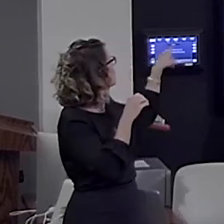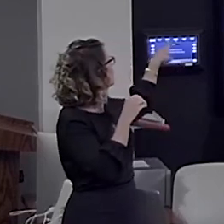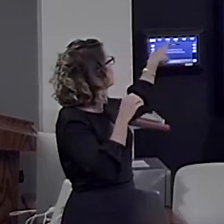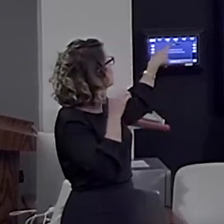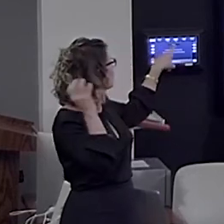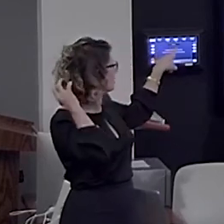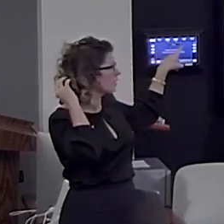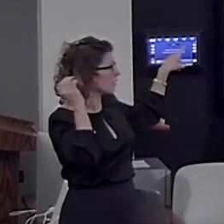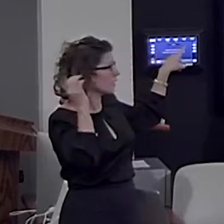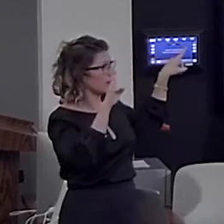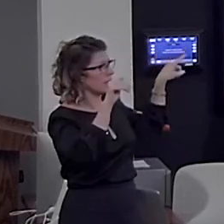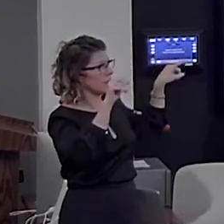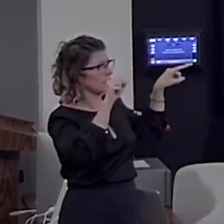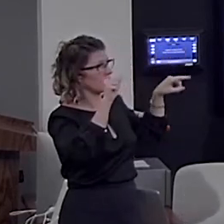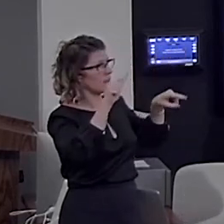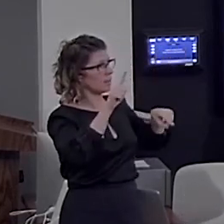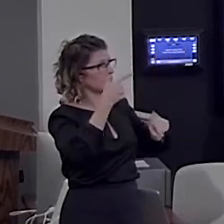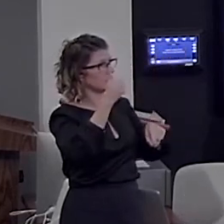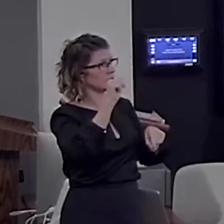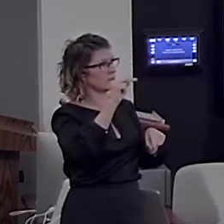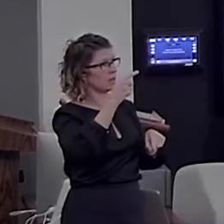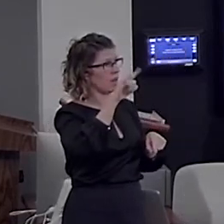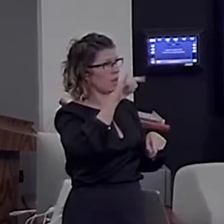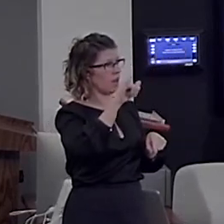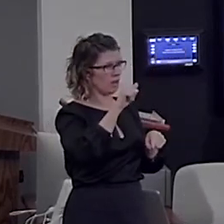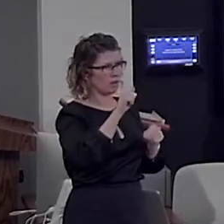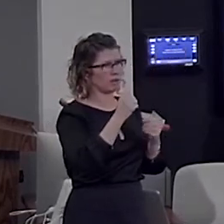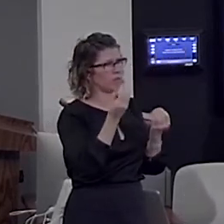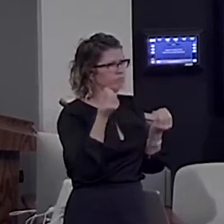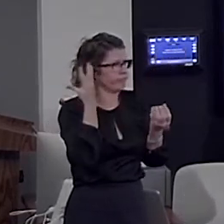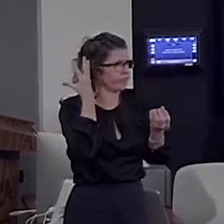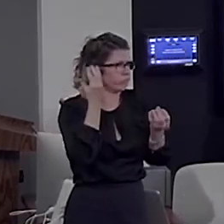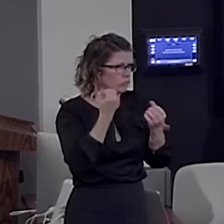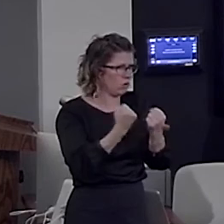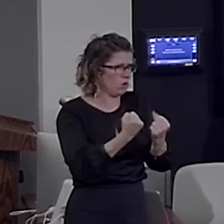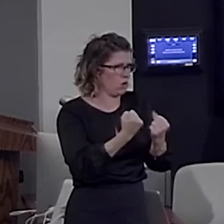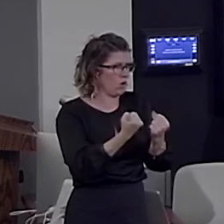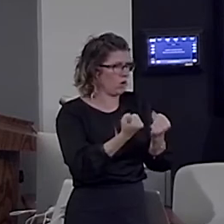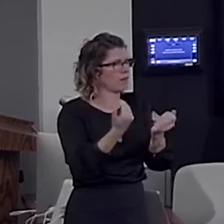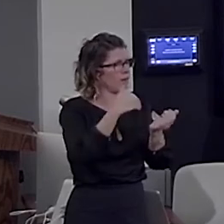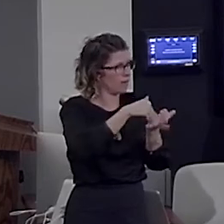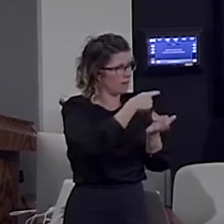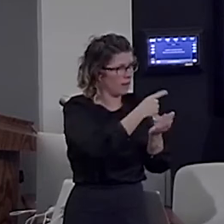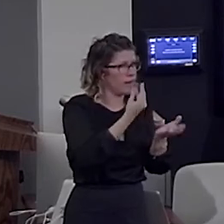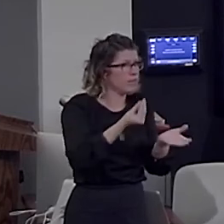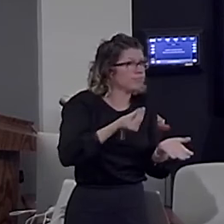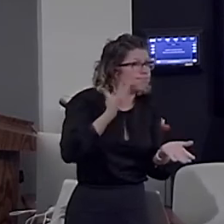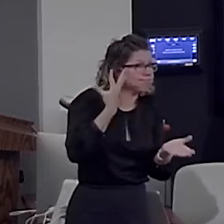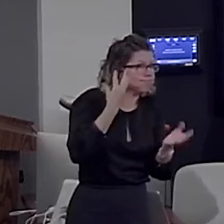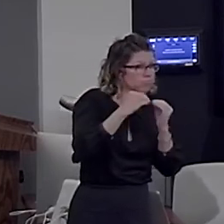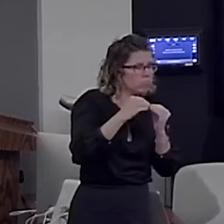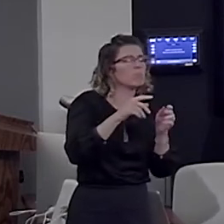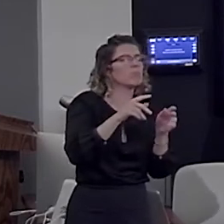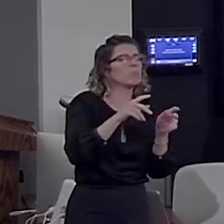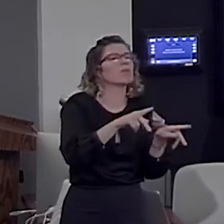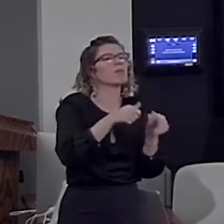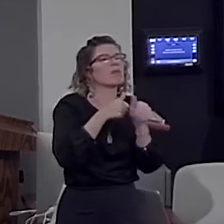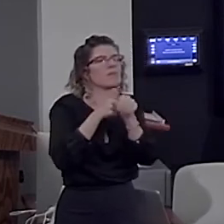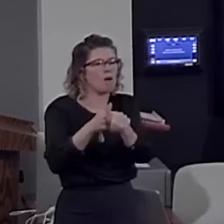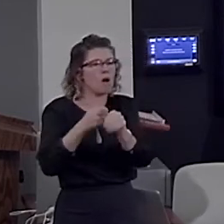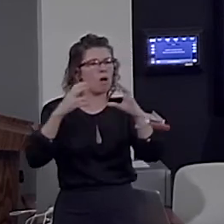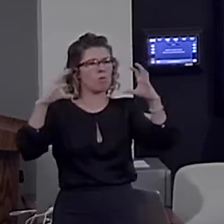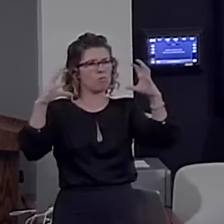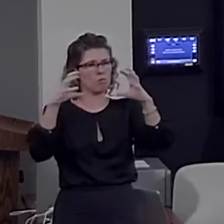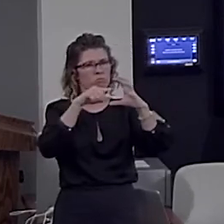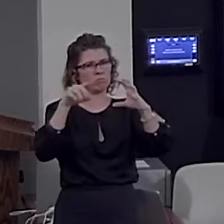that you can see here. Again, all of this proportional to the constituent size. So, showing this